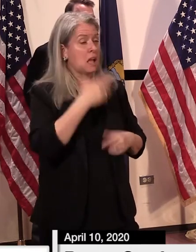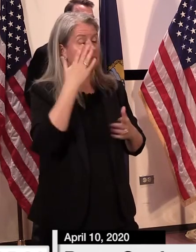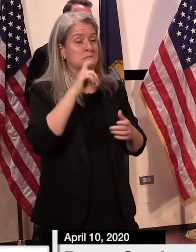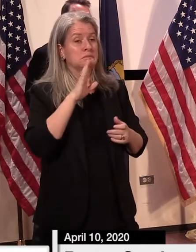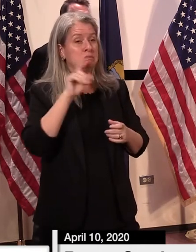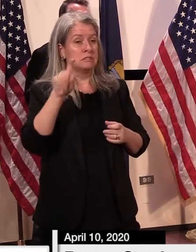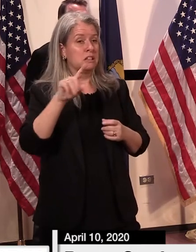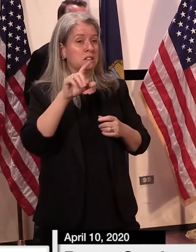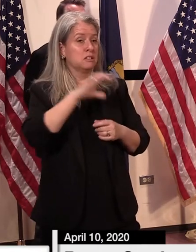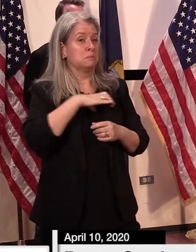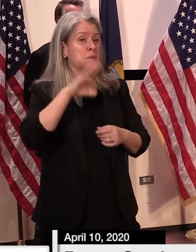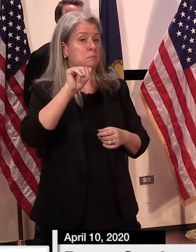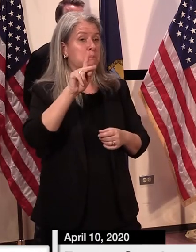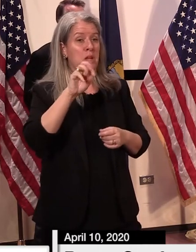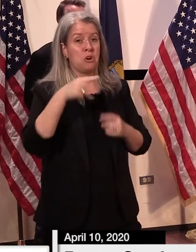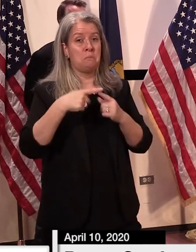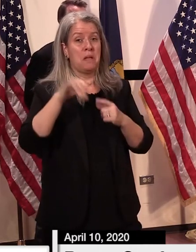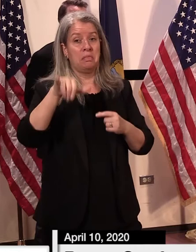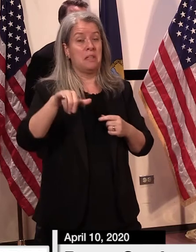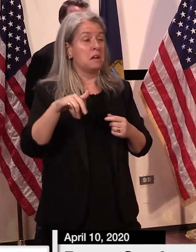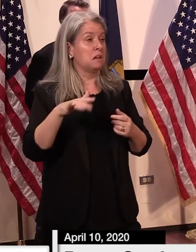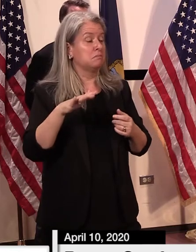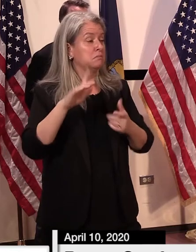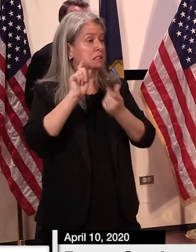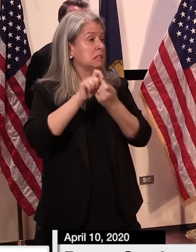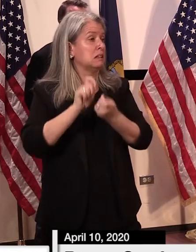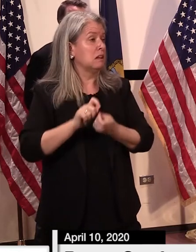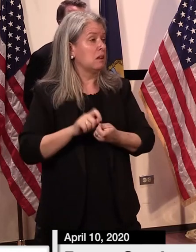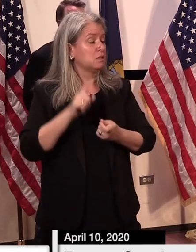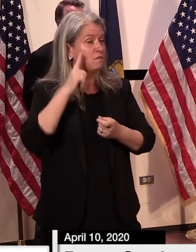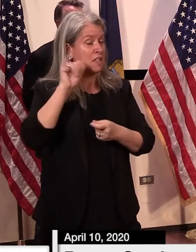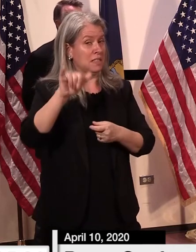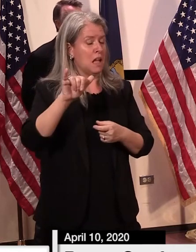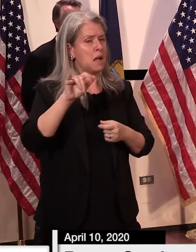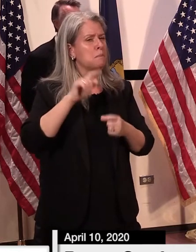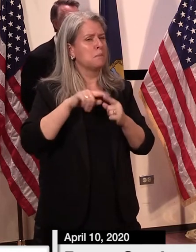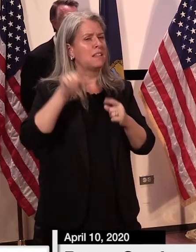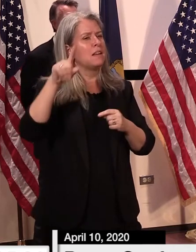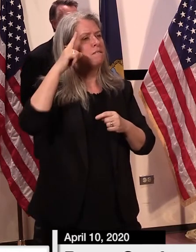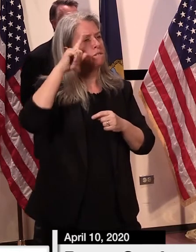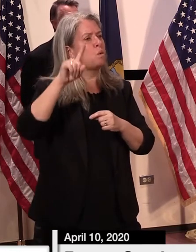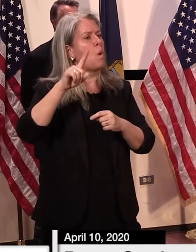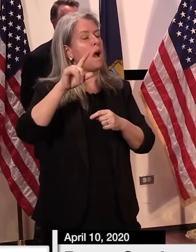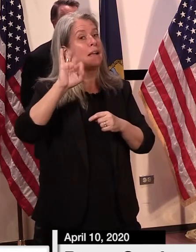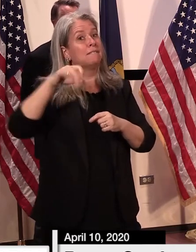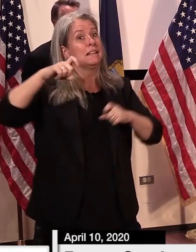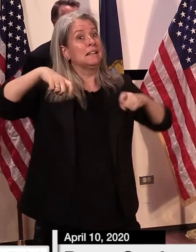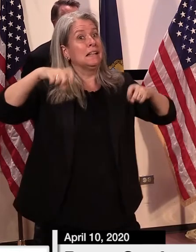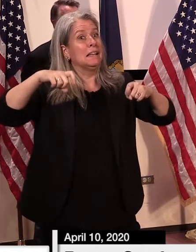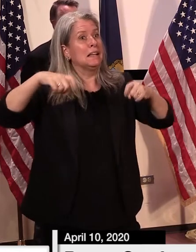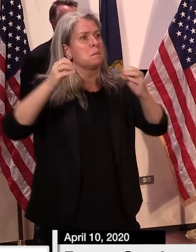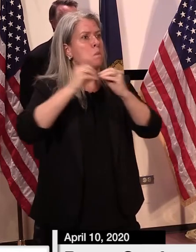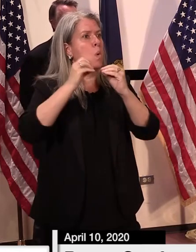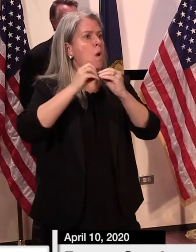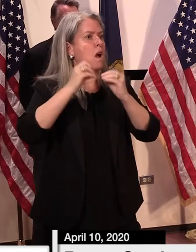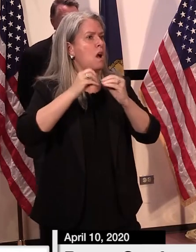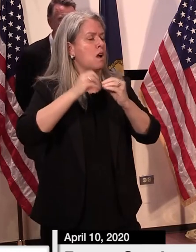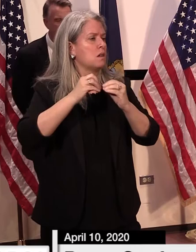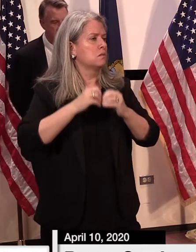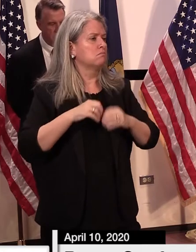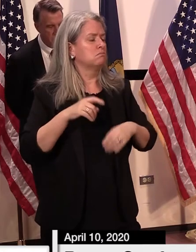talk to commissioner baker about more of the details about that but that would be in reserve if we needed something in reserve